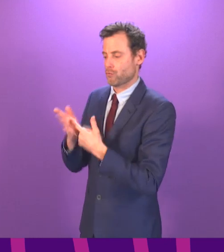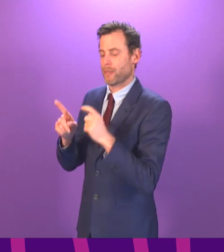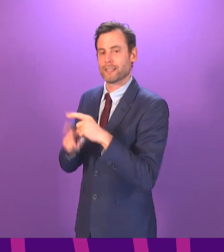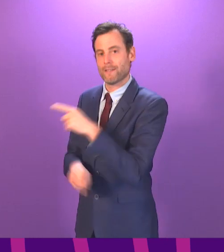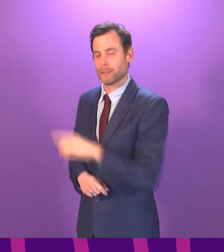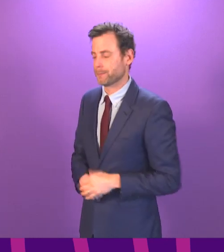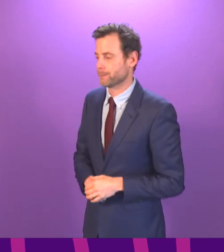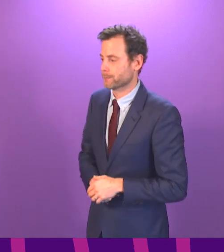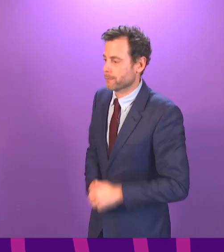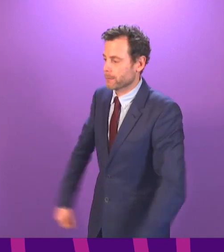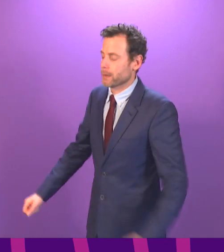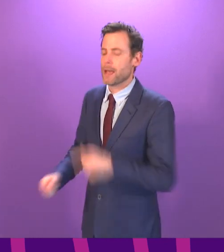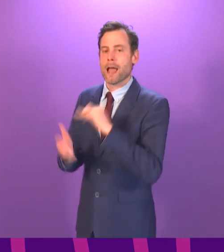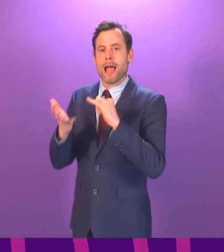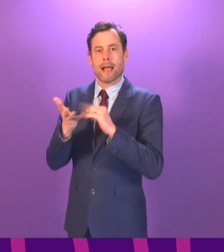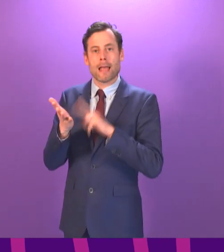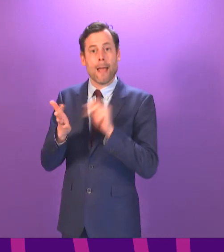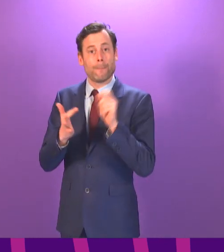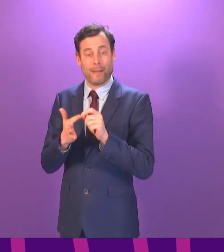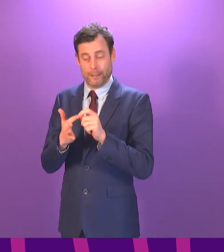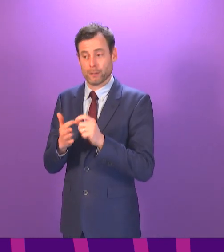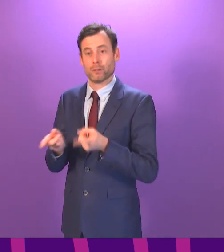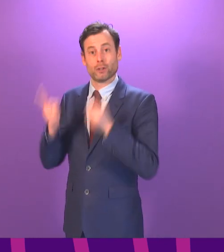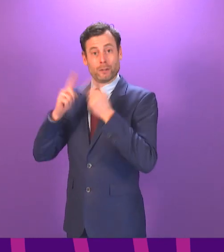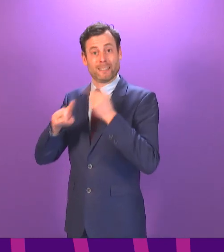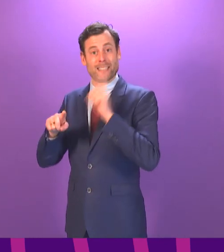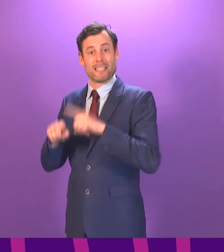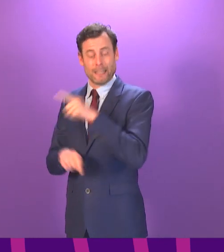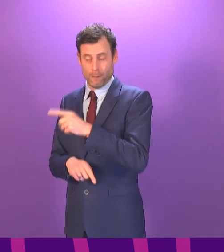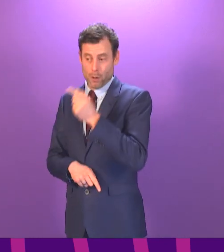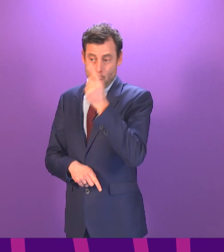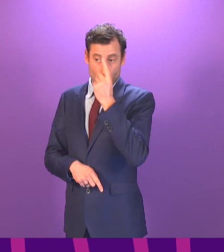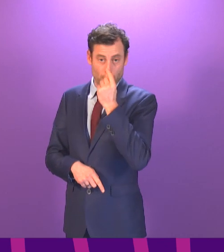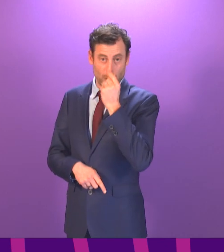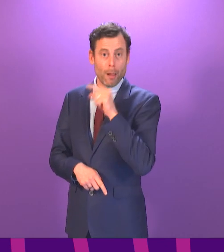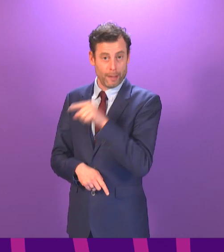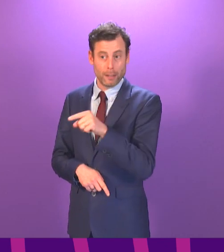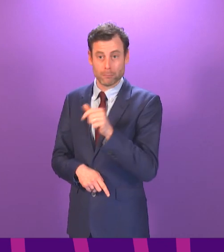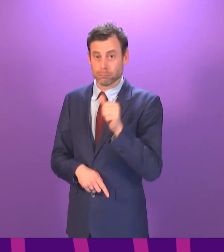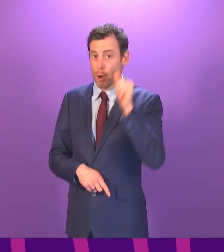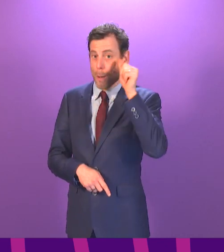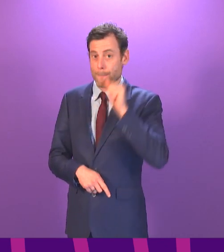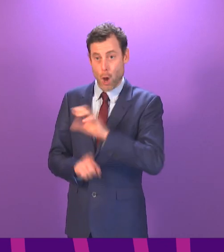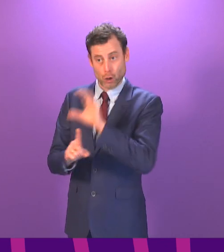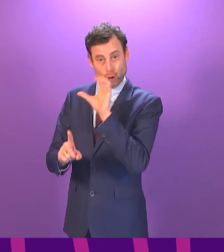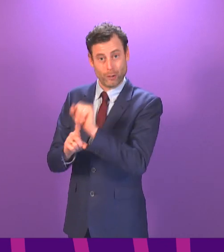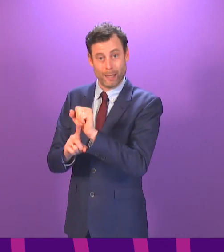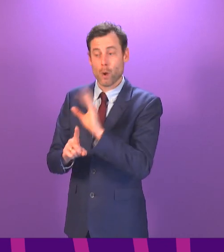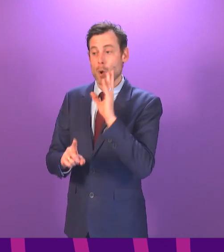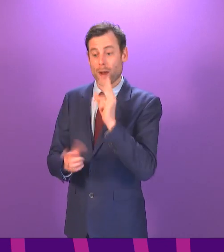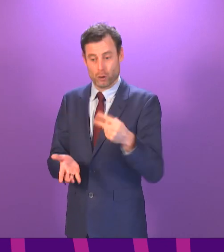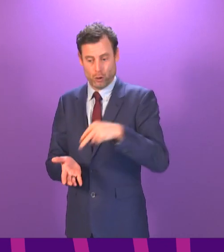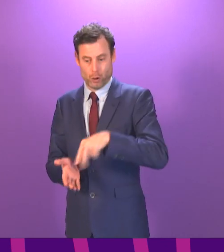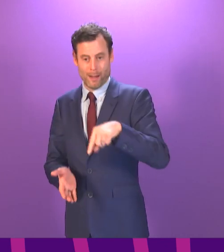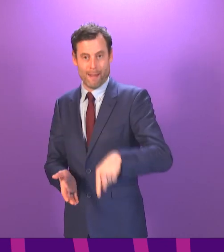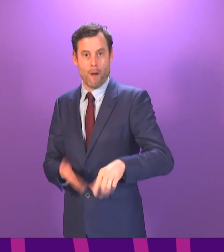chief executive Peter Murrell may have committed perjury by changing his story under oath to a committee inquiry of this parliament. But he has been very clear